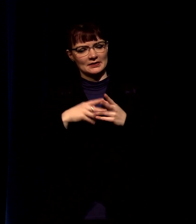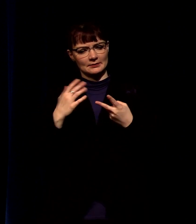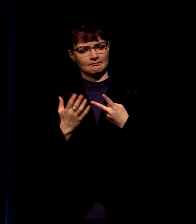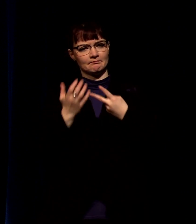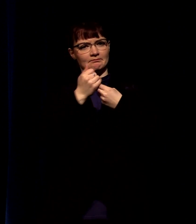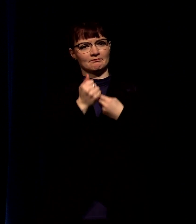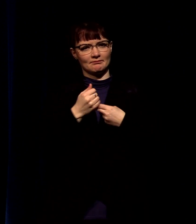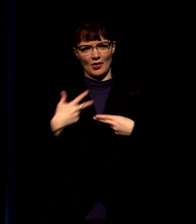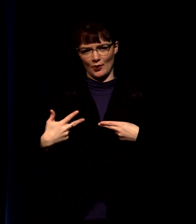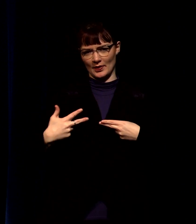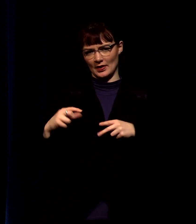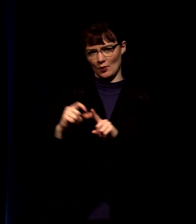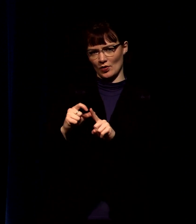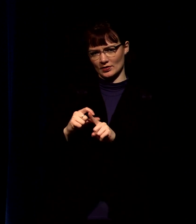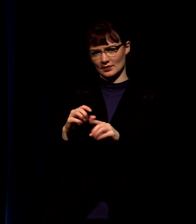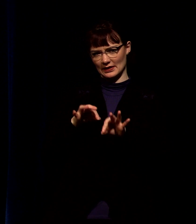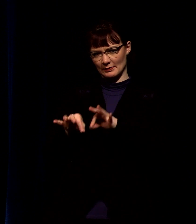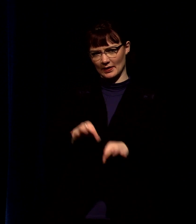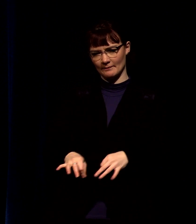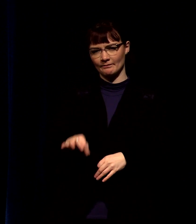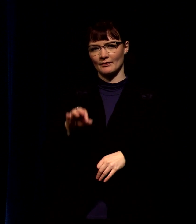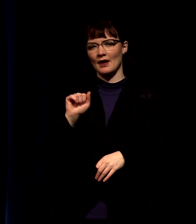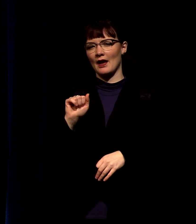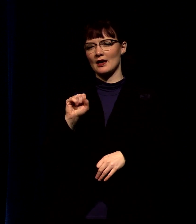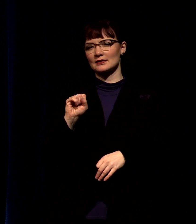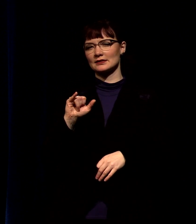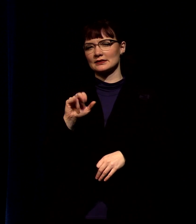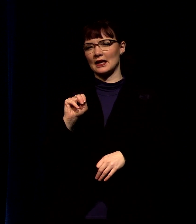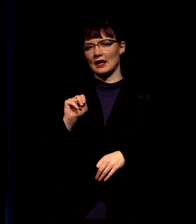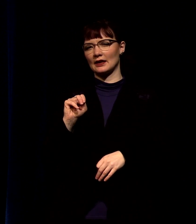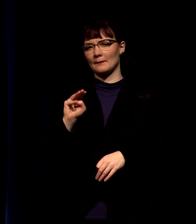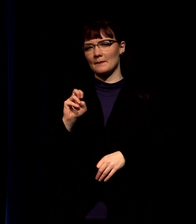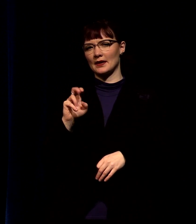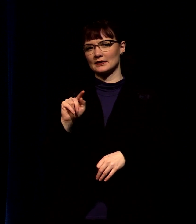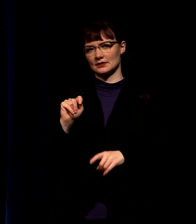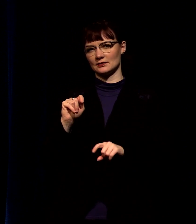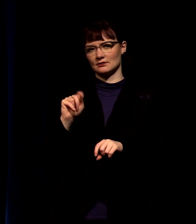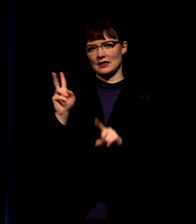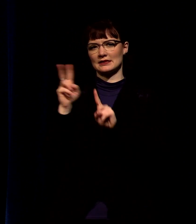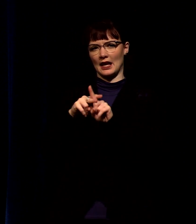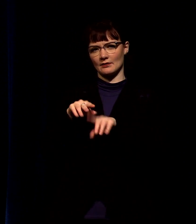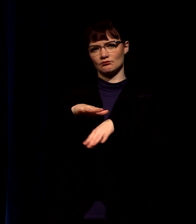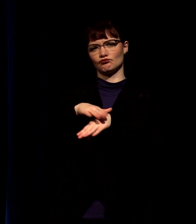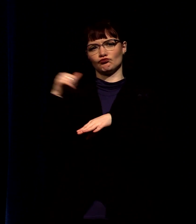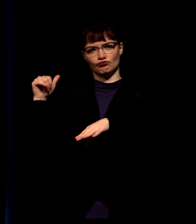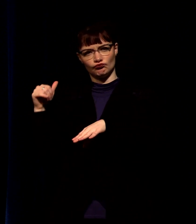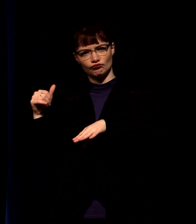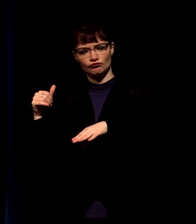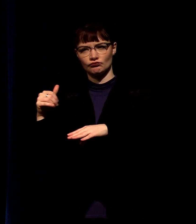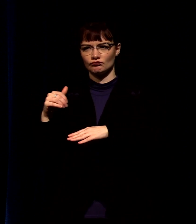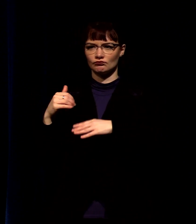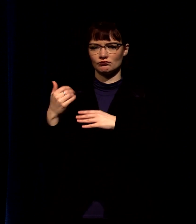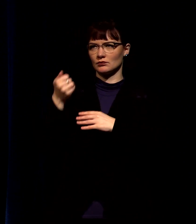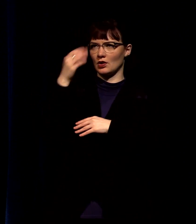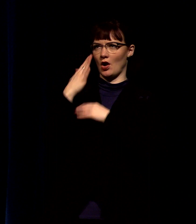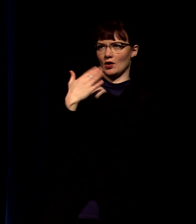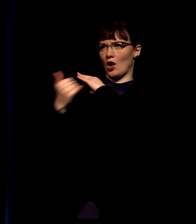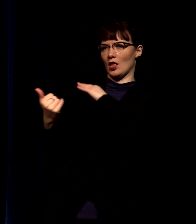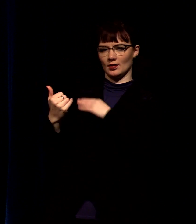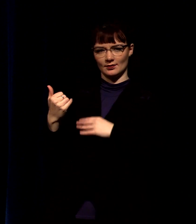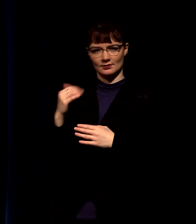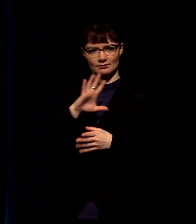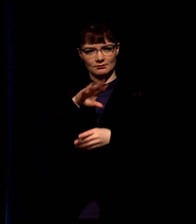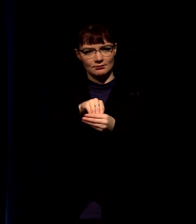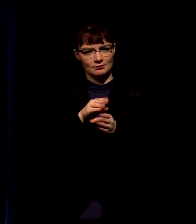kind of three words uh first is just assignment that people who feel a sense of calling to a vocational